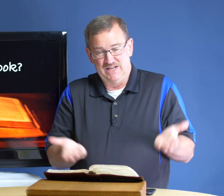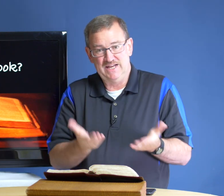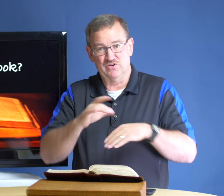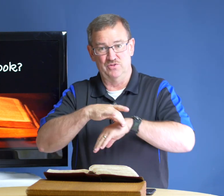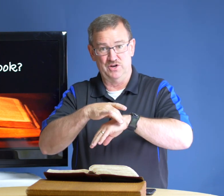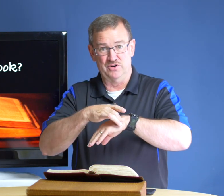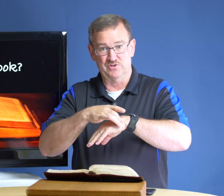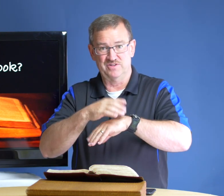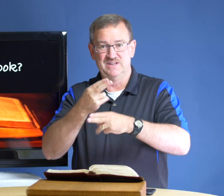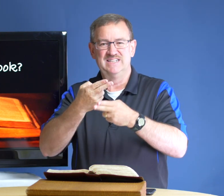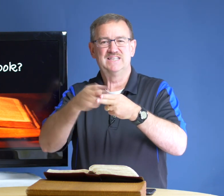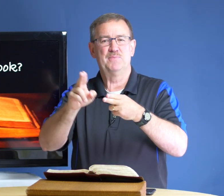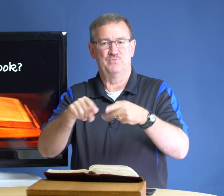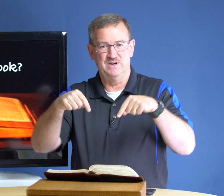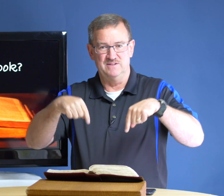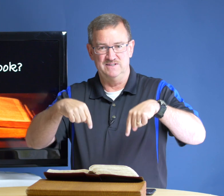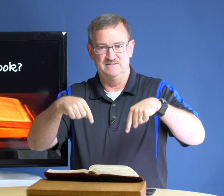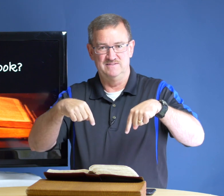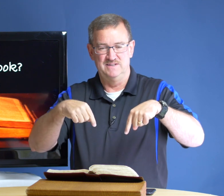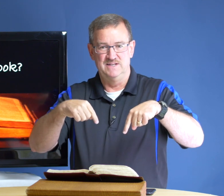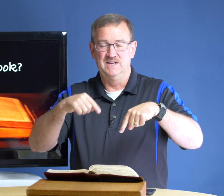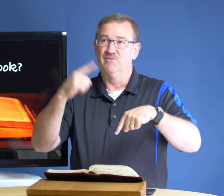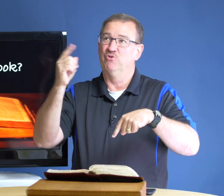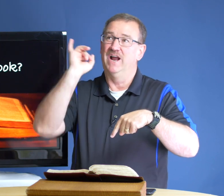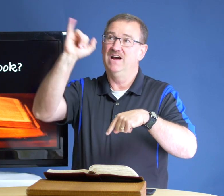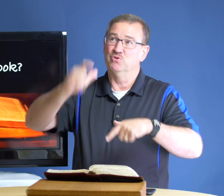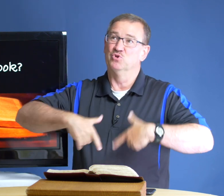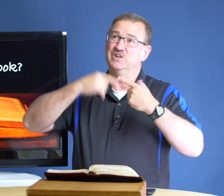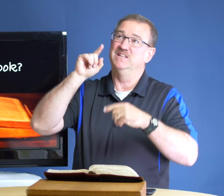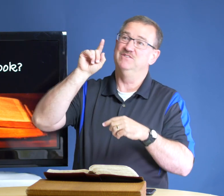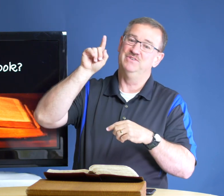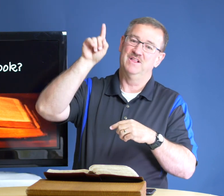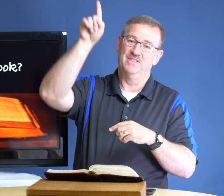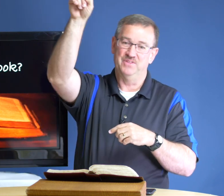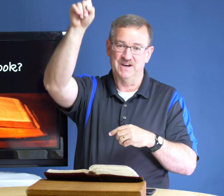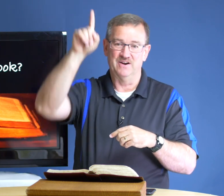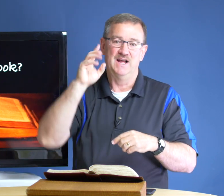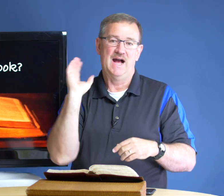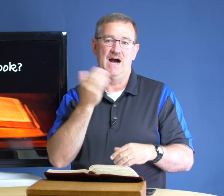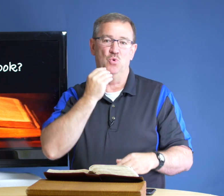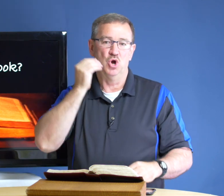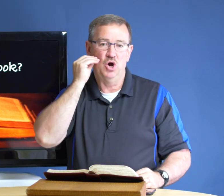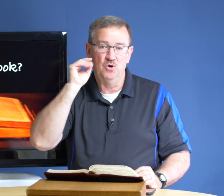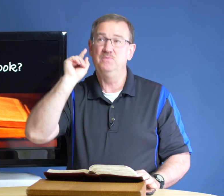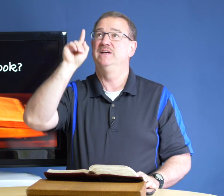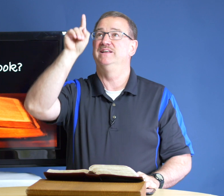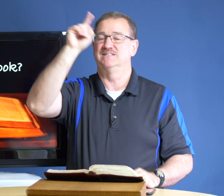here on the earth temporarily forever we're going to live there our home is